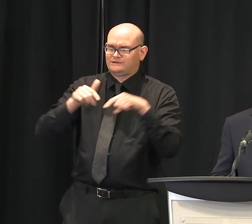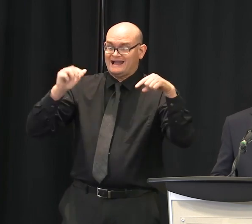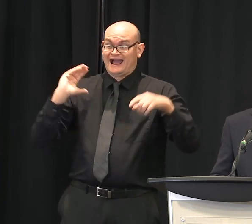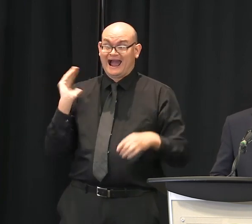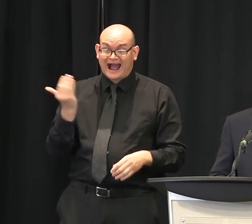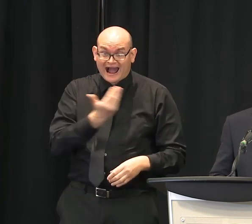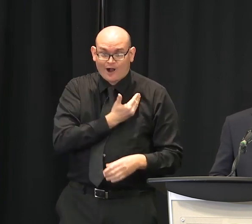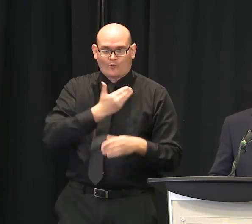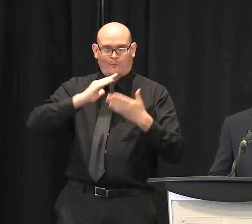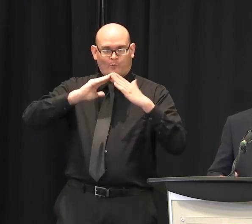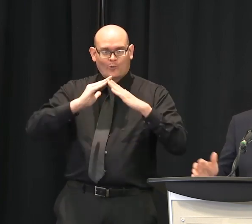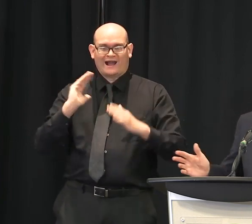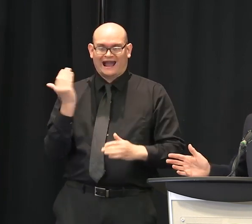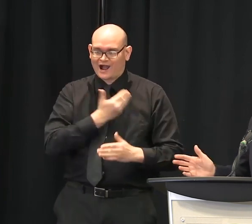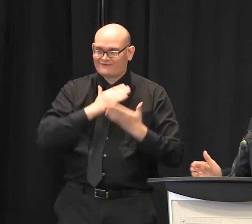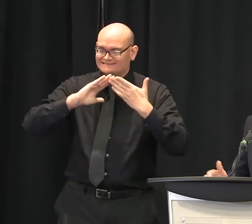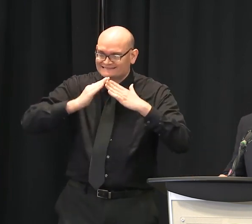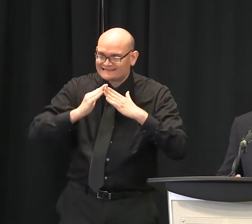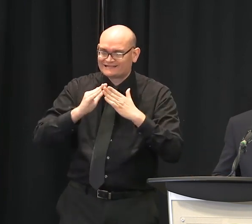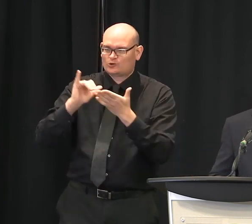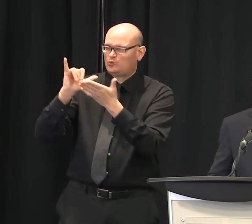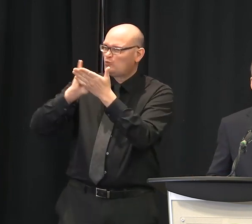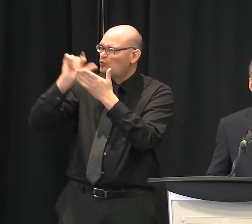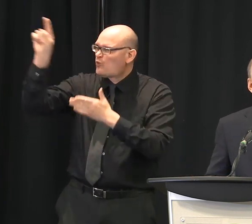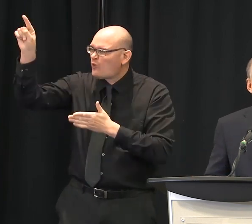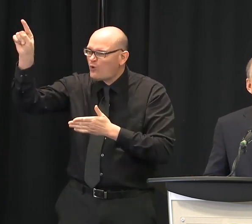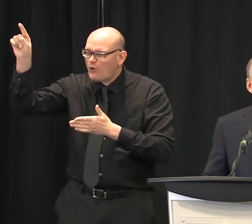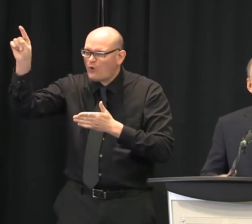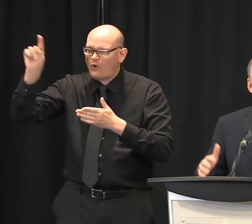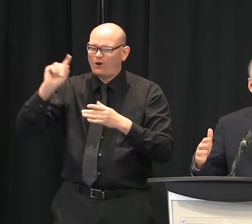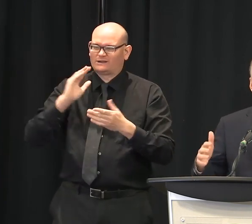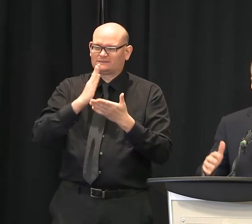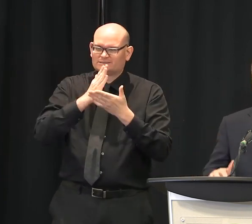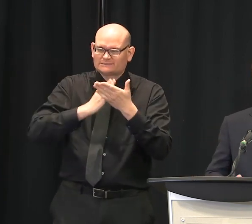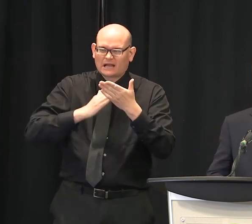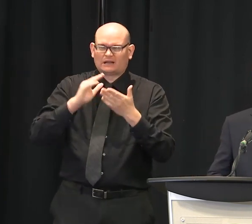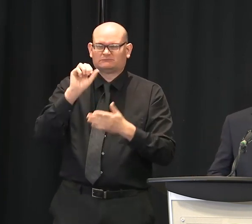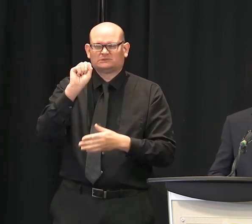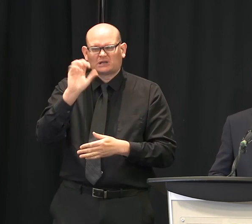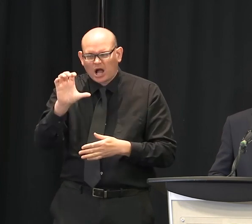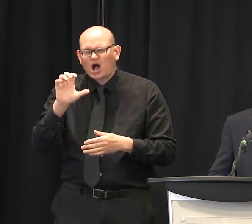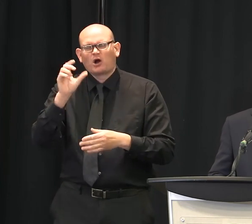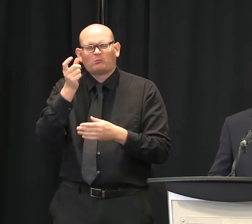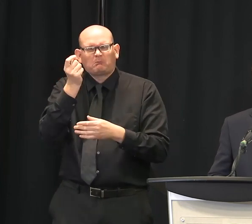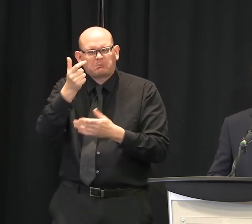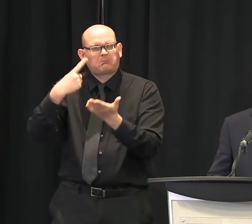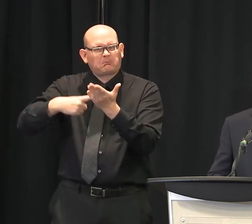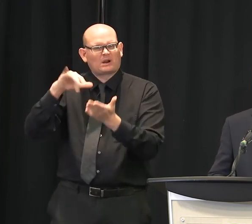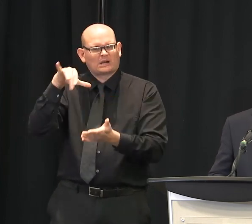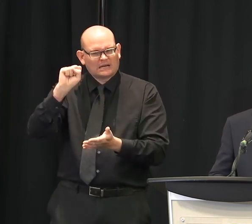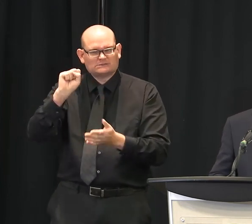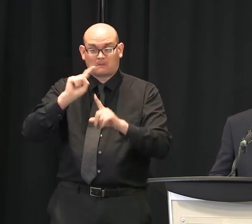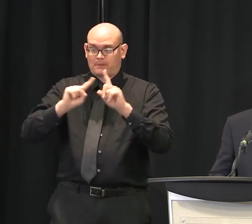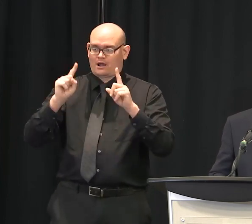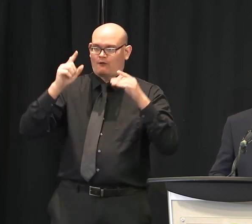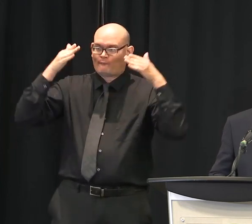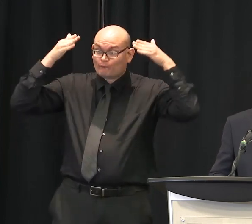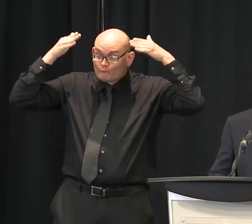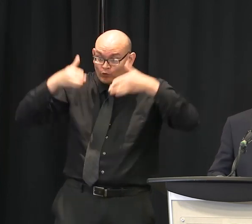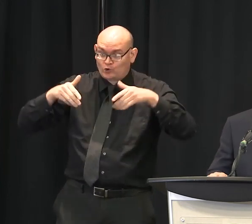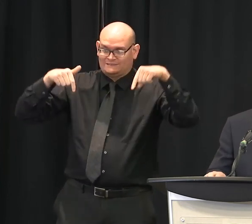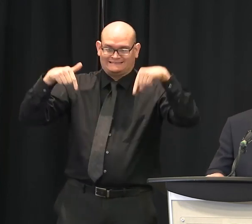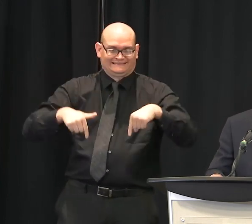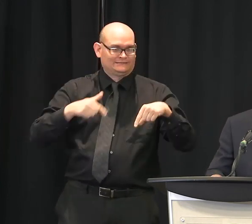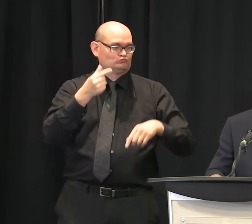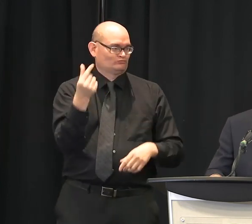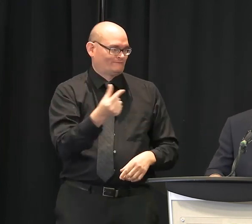York, a little bit of South Carolina, but mainly right here in the upstate, particularly Greenville, South Carolina. So we do